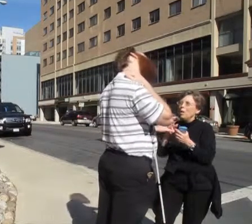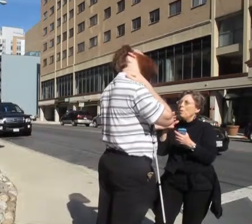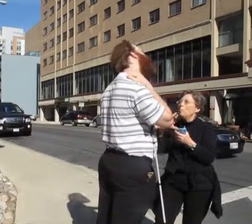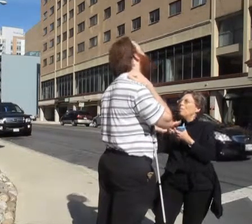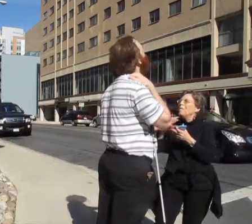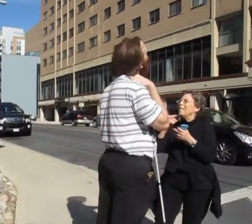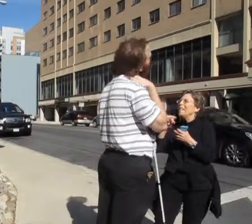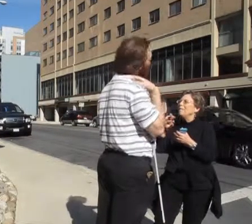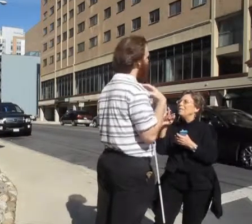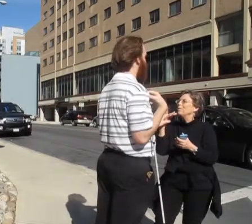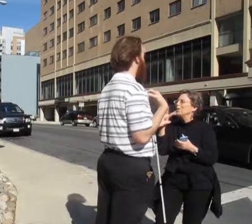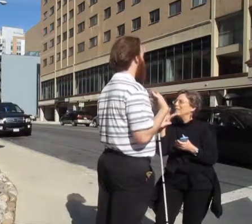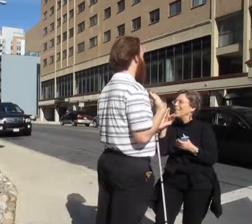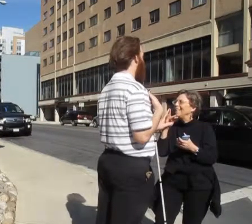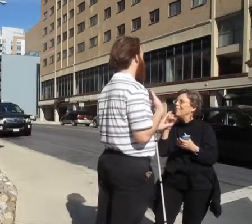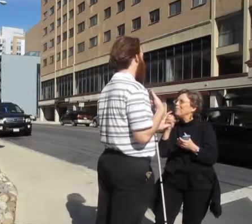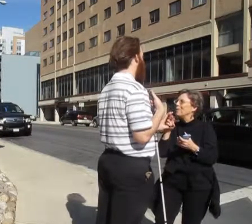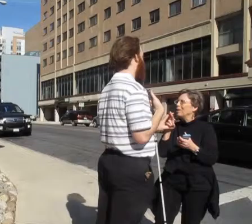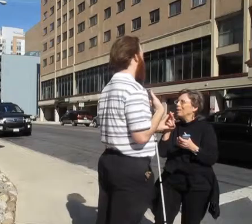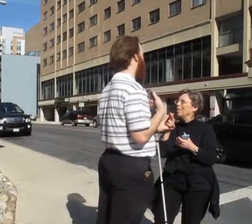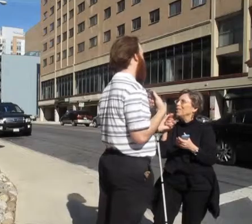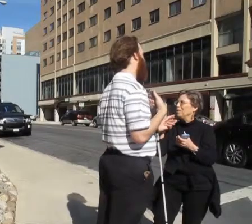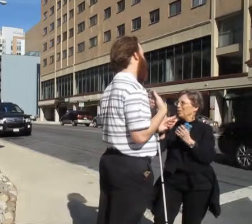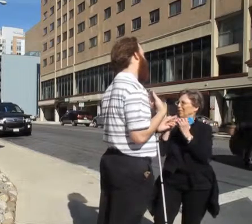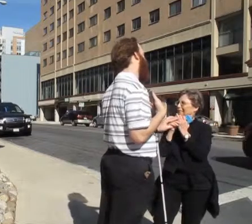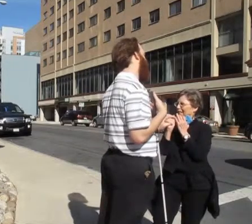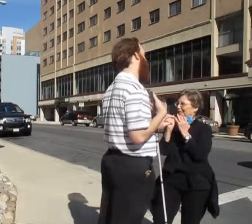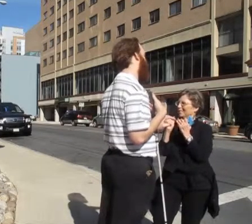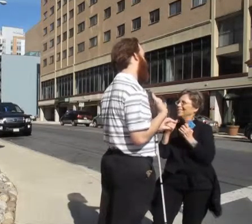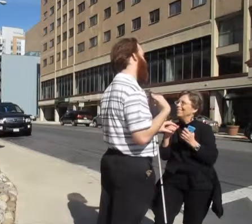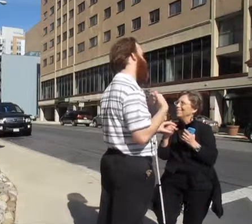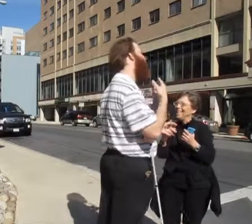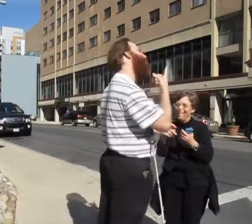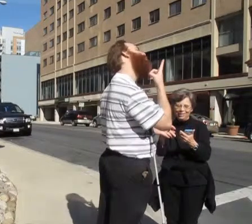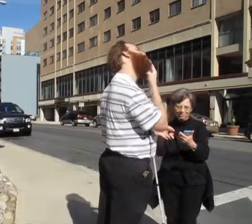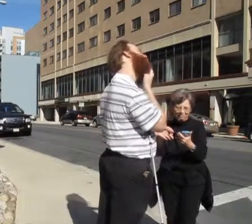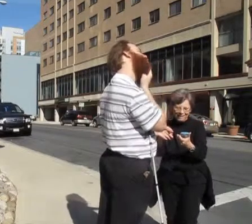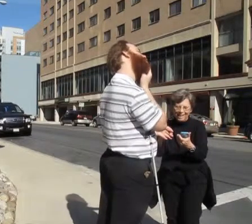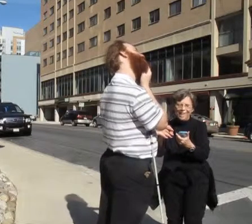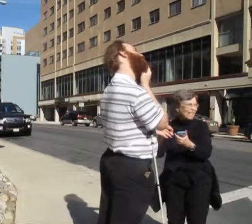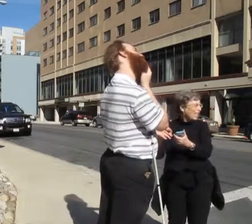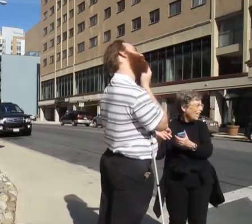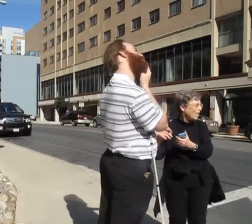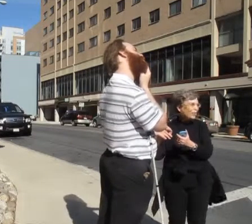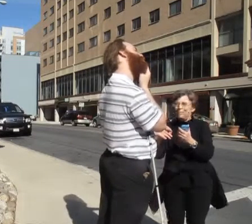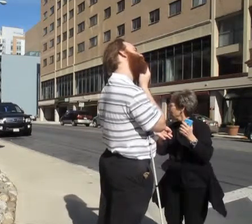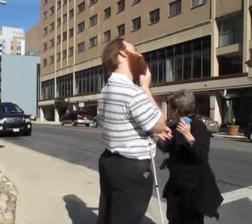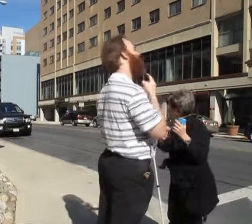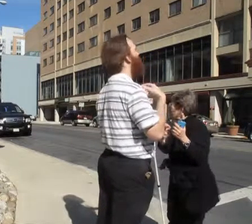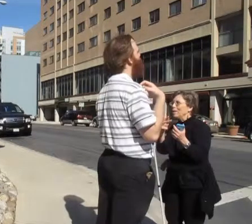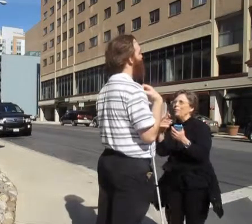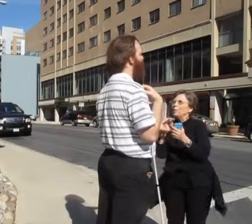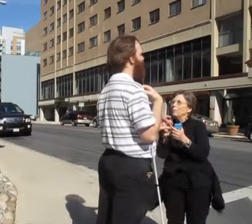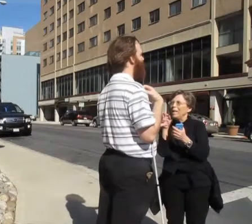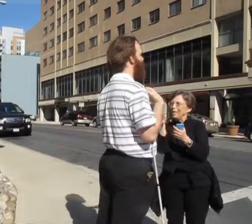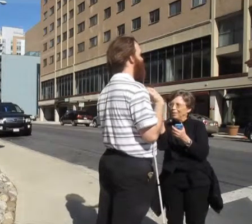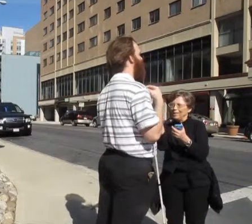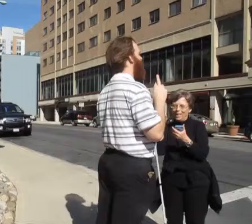We'll find out if you were just lucky or skilled, okay? Um, whenever you're ready, go ahead.